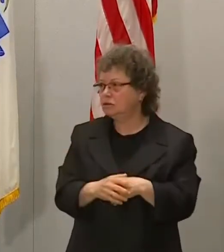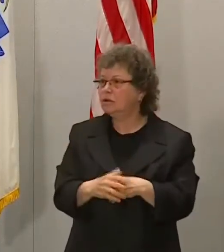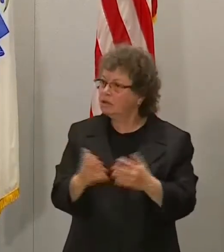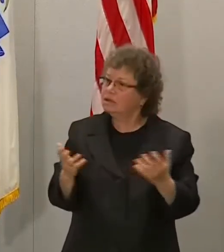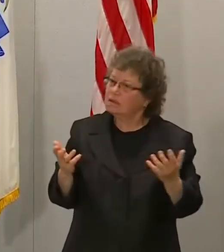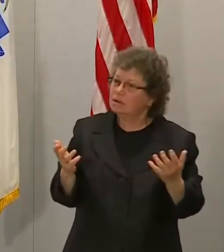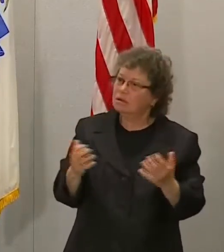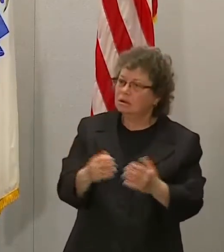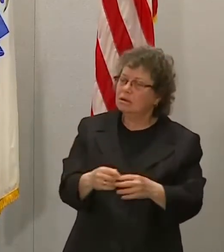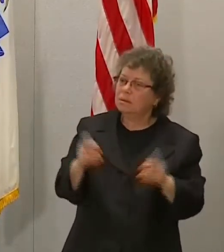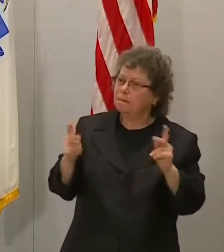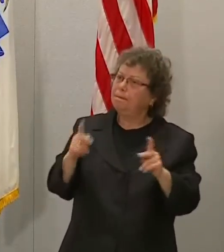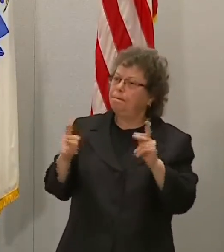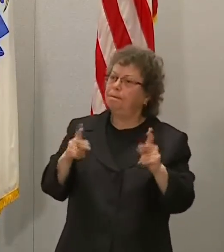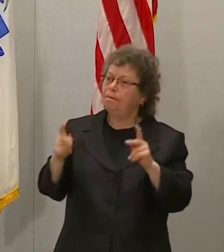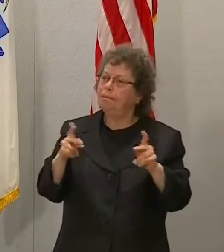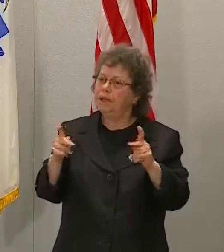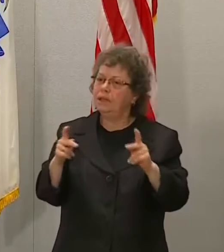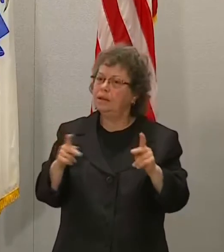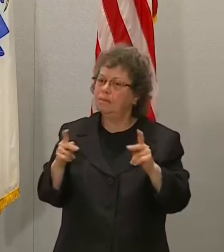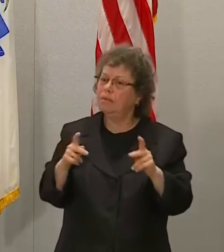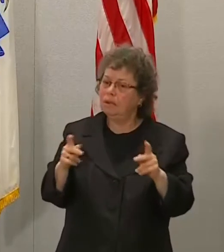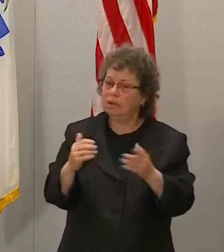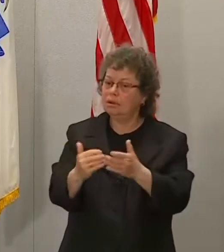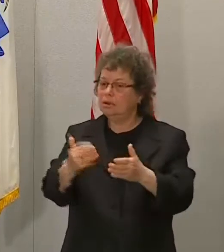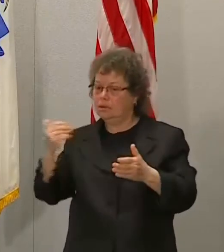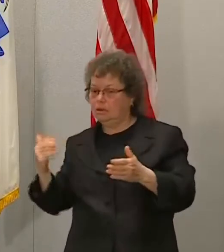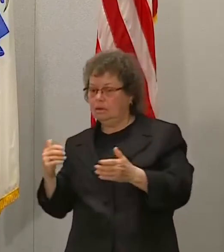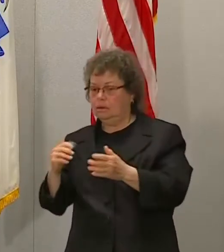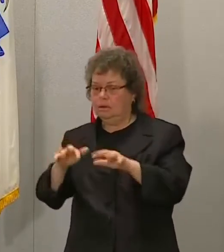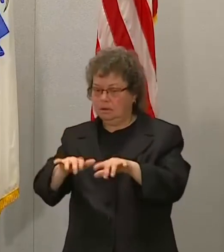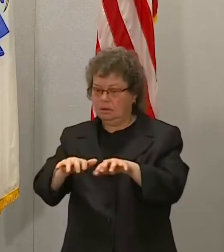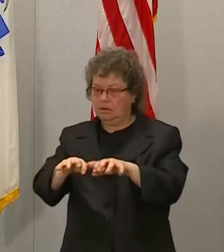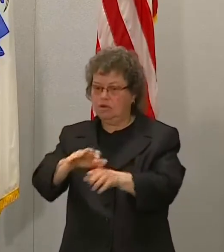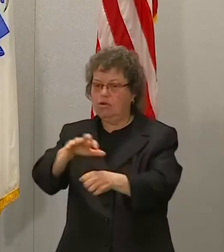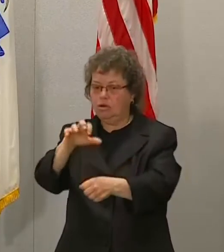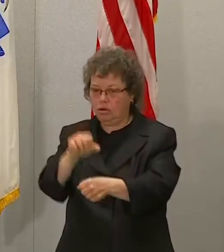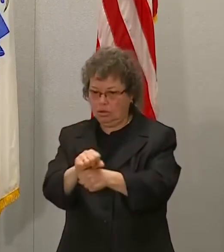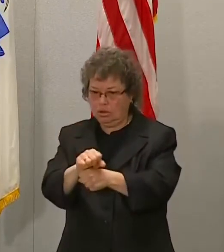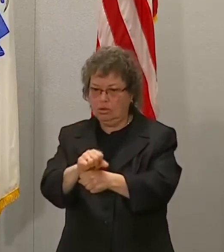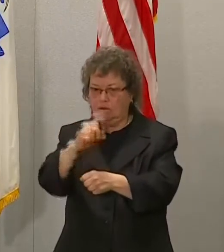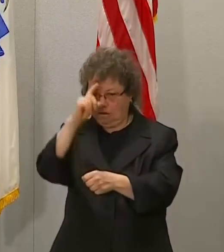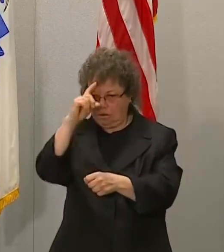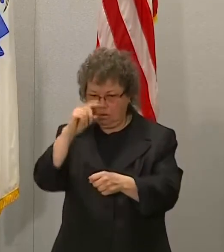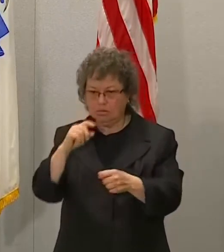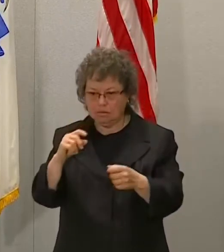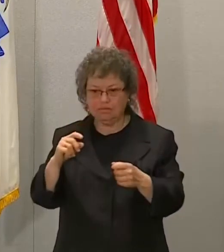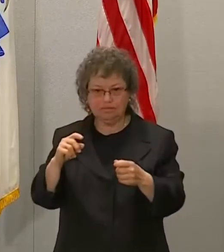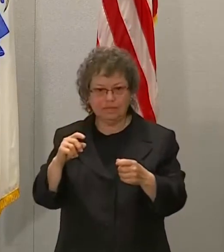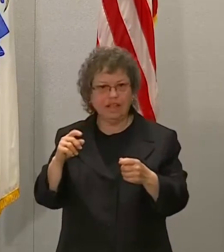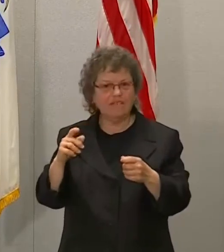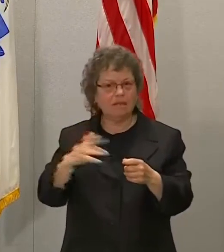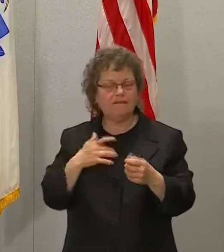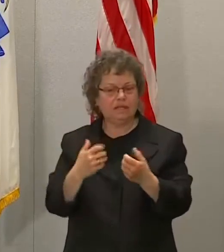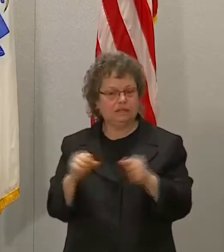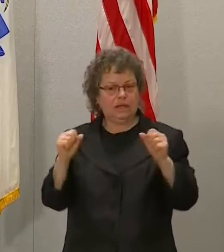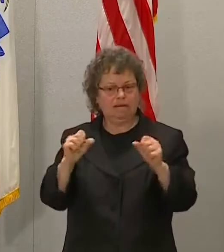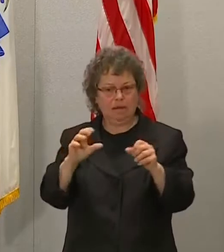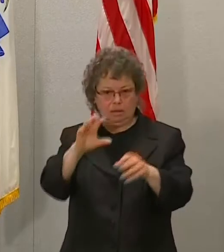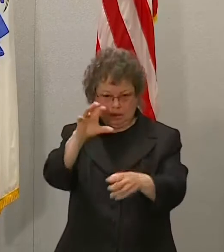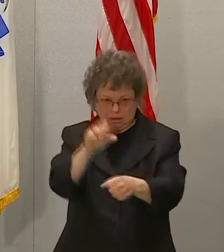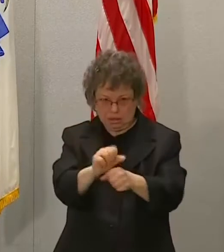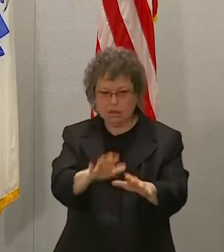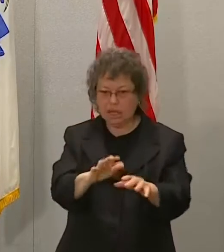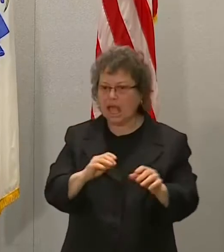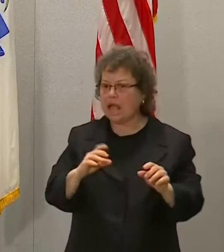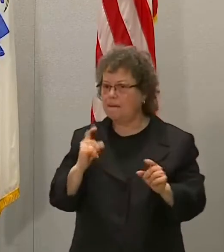I mean, pre-registration, we've discovered for a lot of people, is what I would call the safety valve, right? They pre-register and they wait to hear back